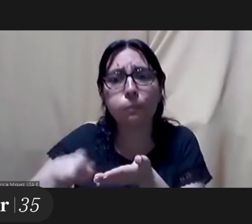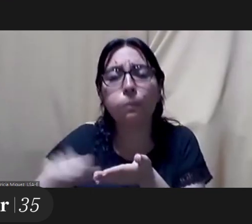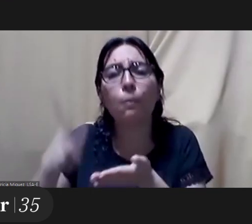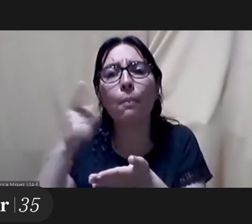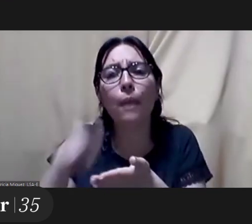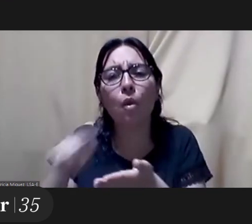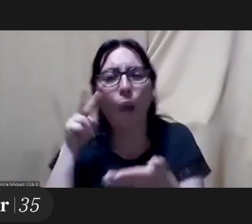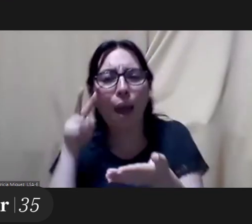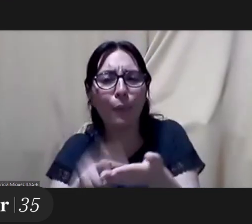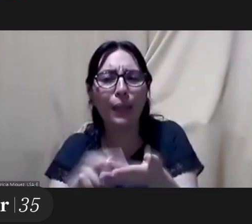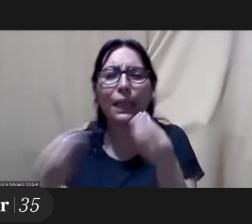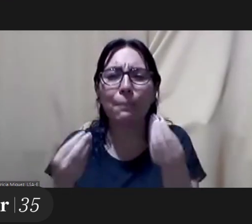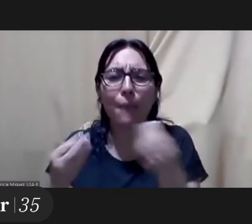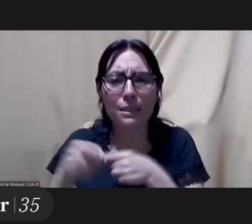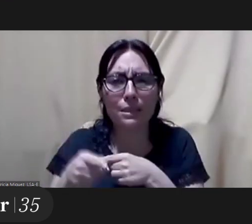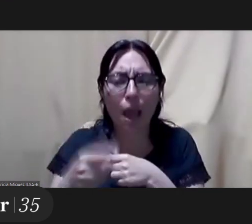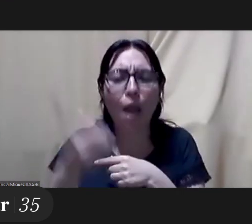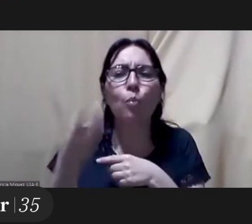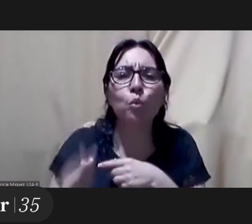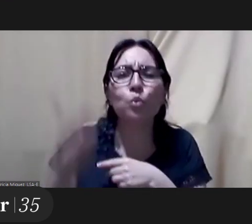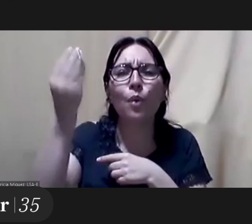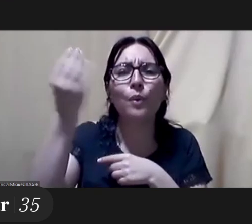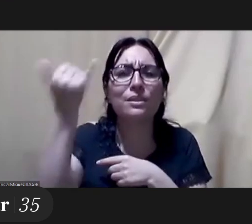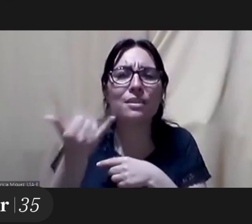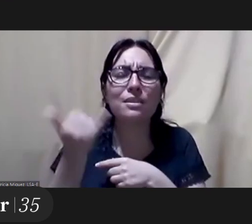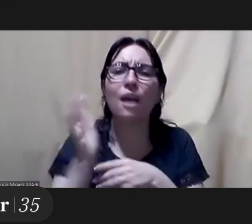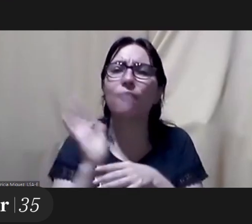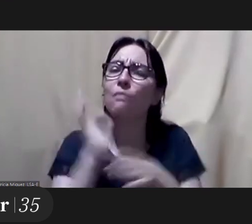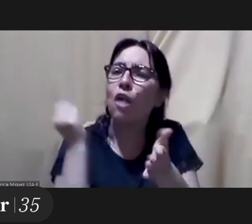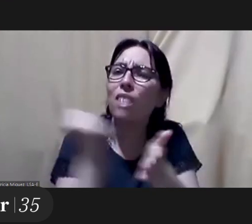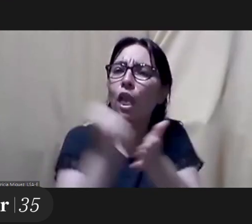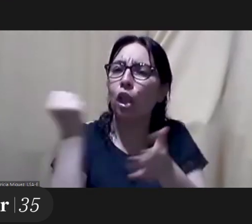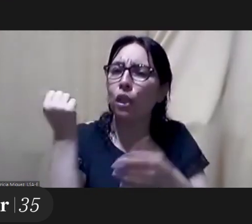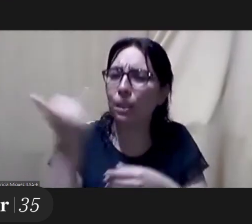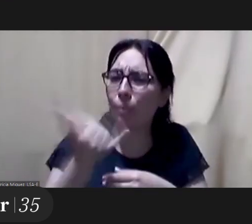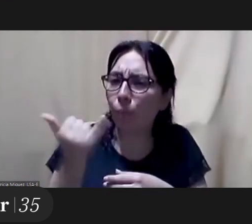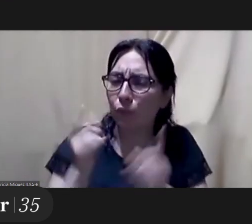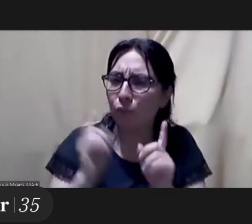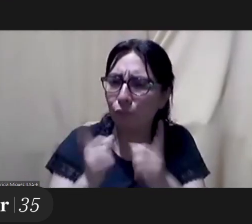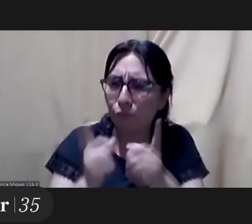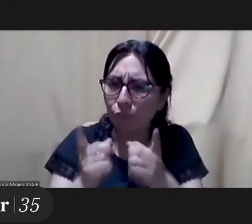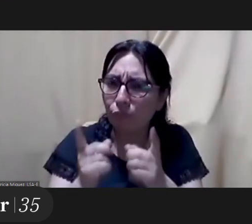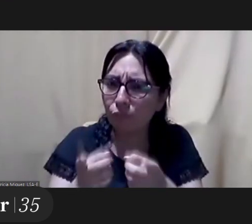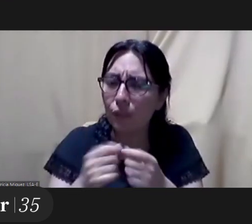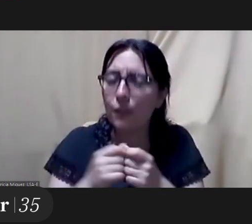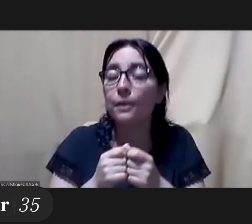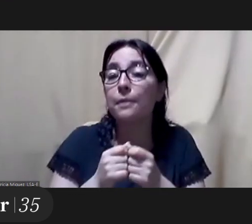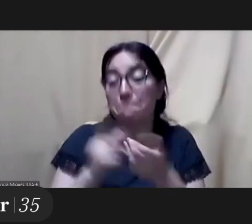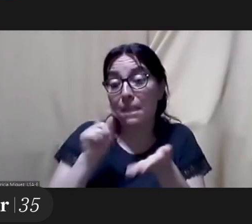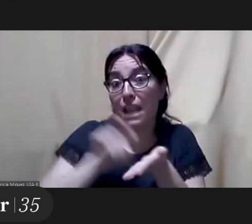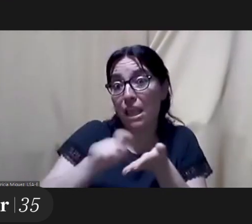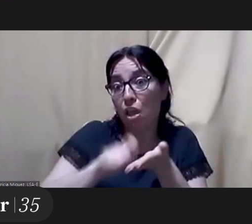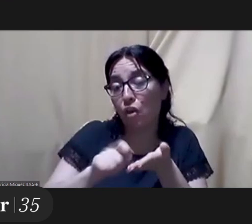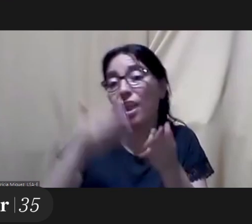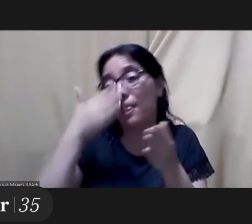must realize the roles and the stereotypes so that we have that